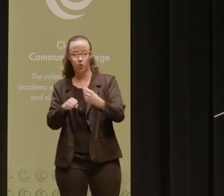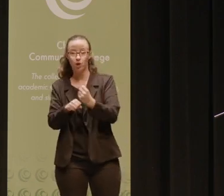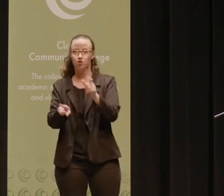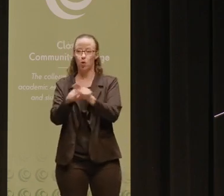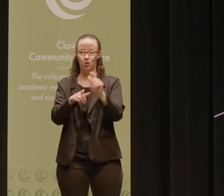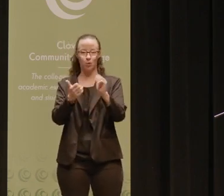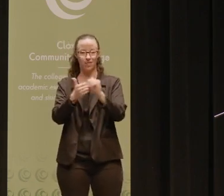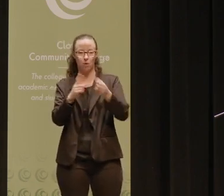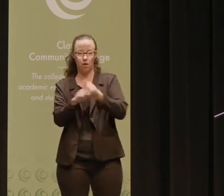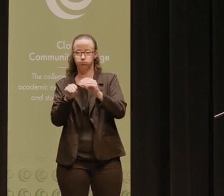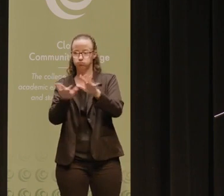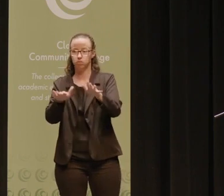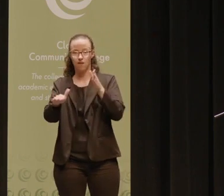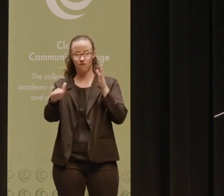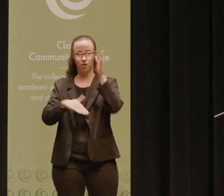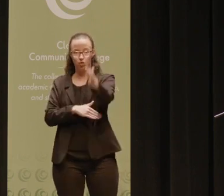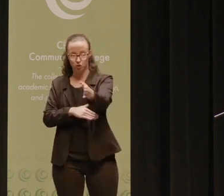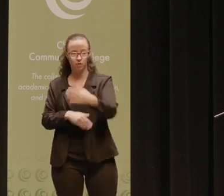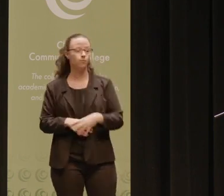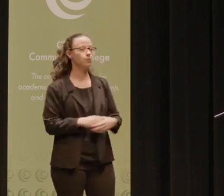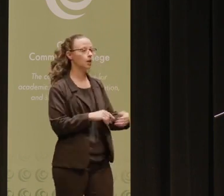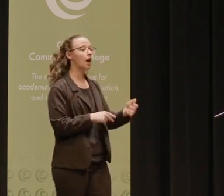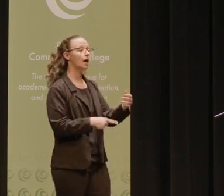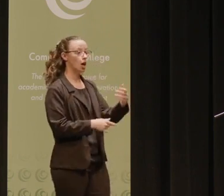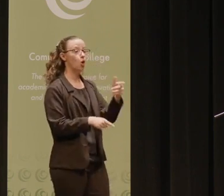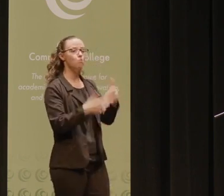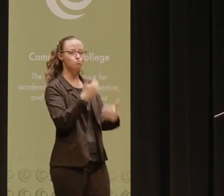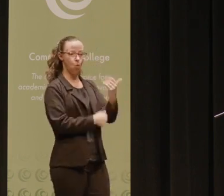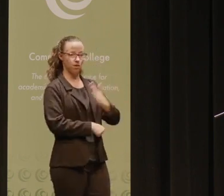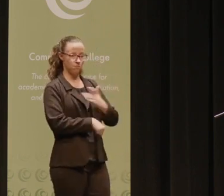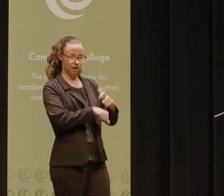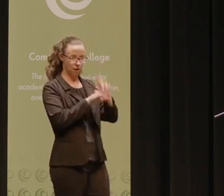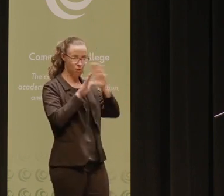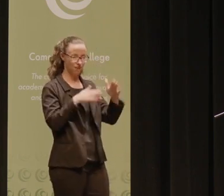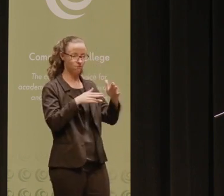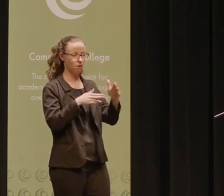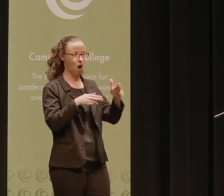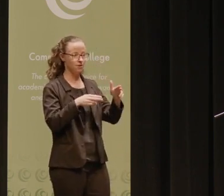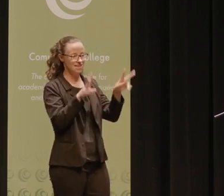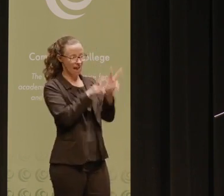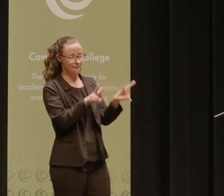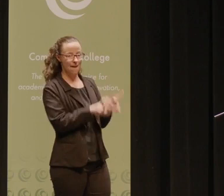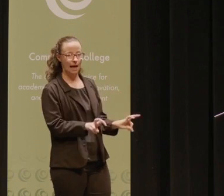the foreseeable future. And then lastly, I'm going to spend most of my time unpacking,